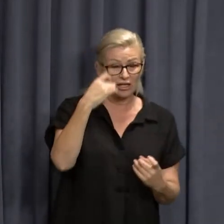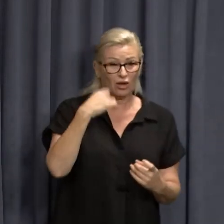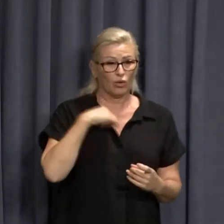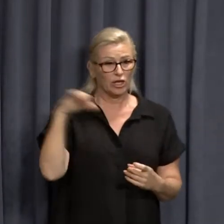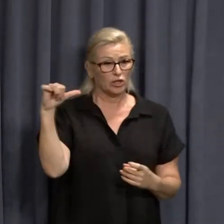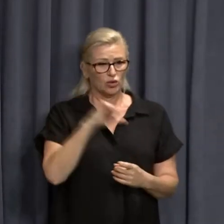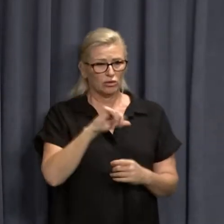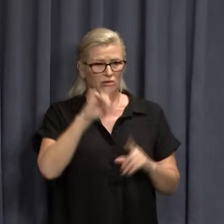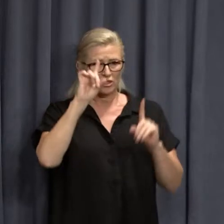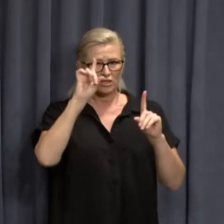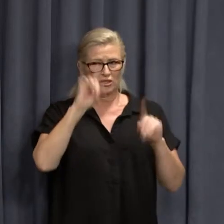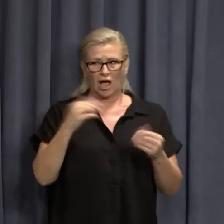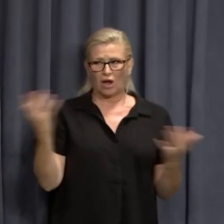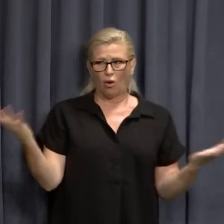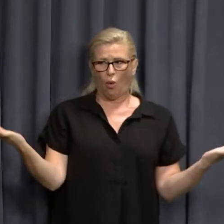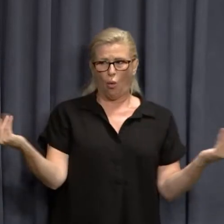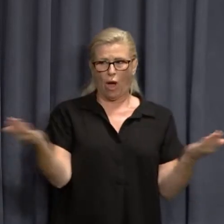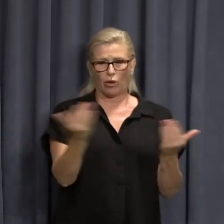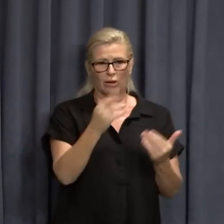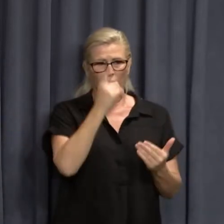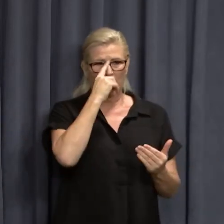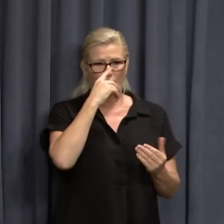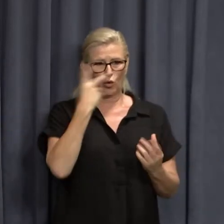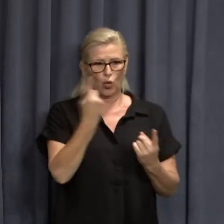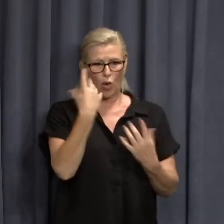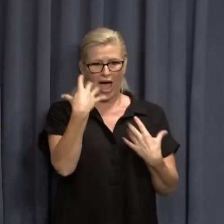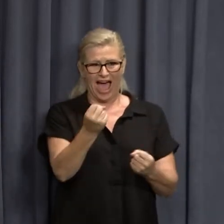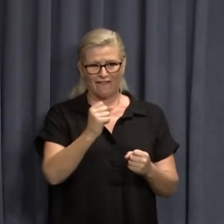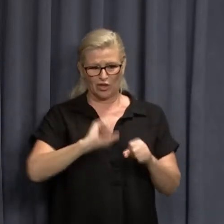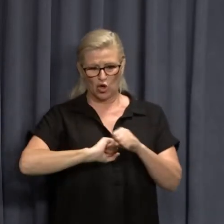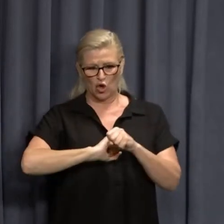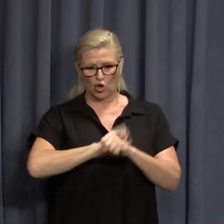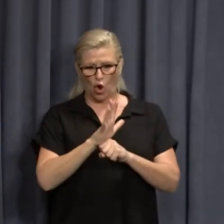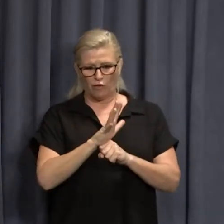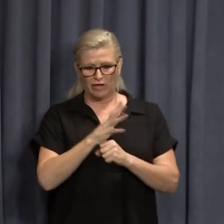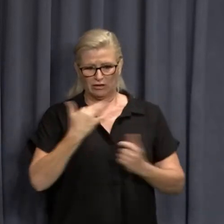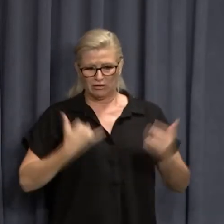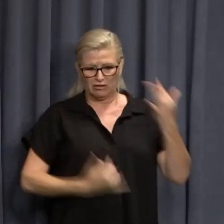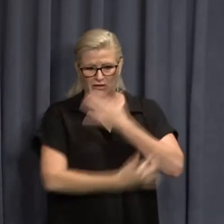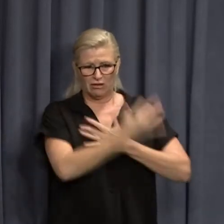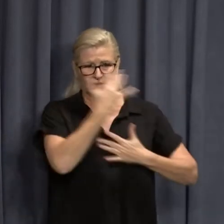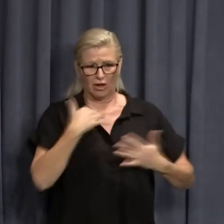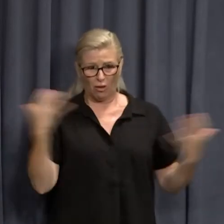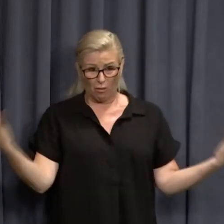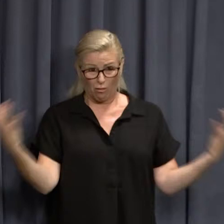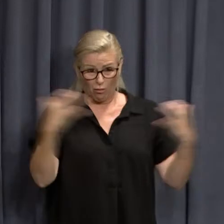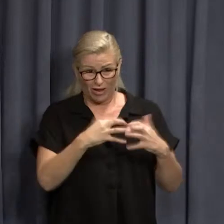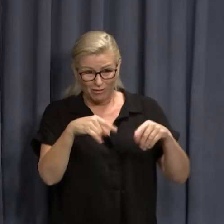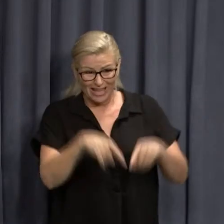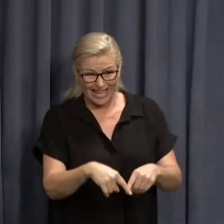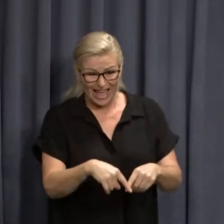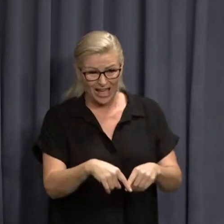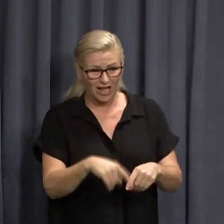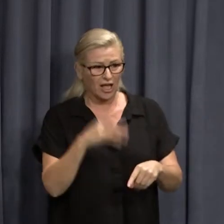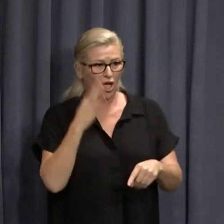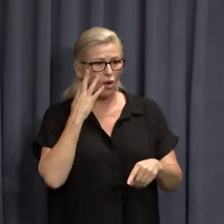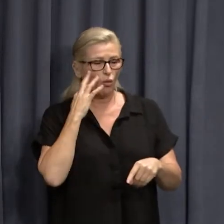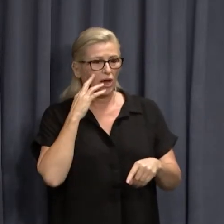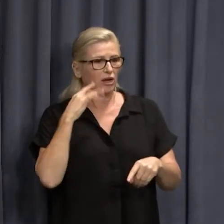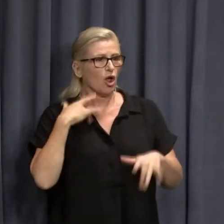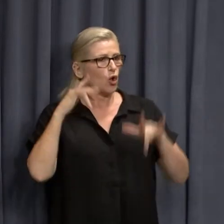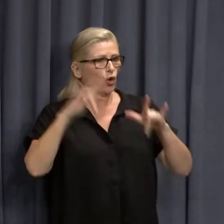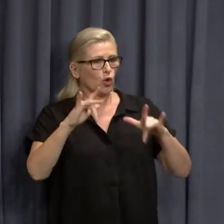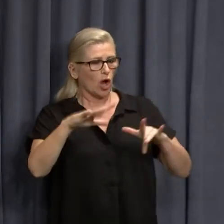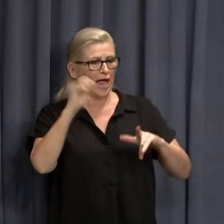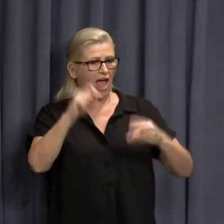introduce thousands of cases at a point in time when it's peaking over east, when we don't have large numbers of third doses in